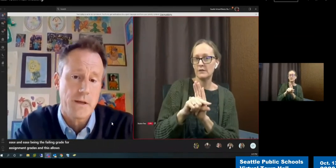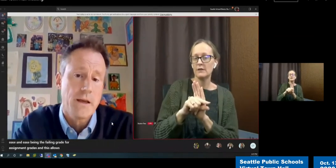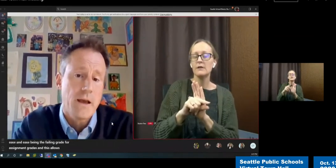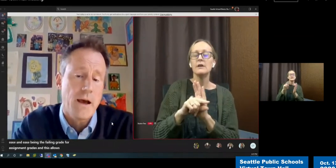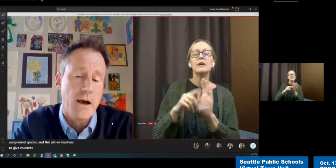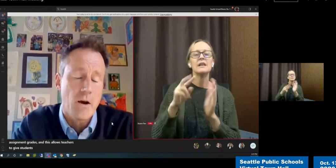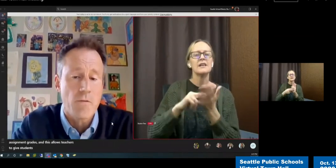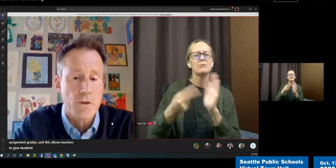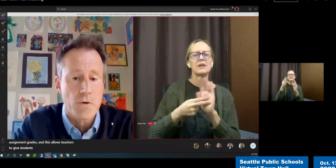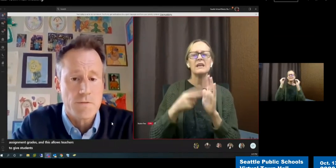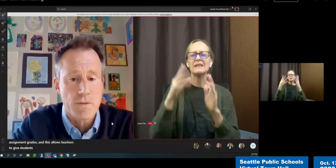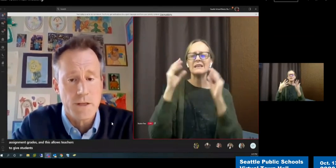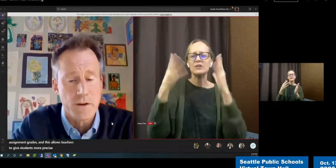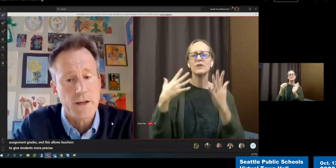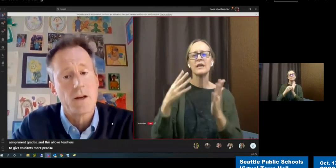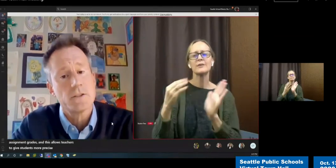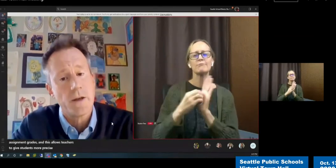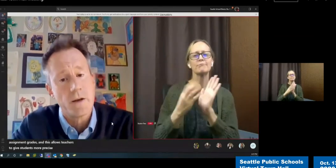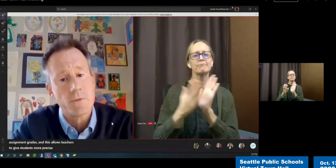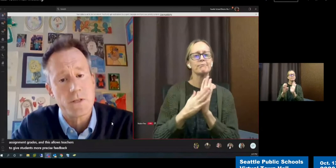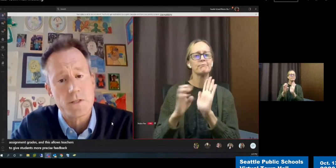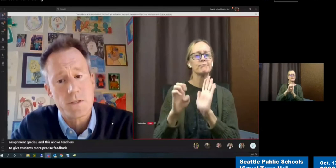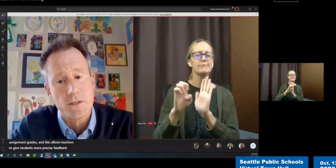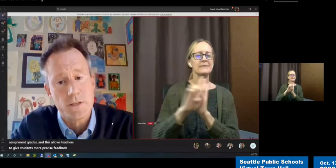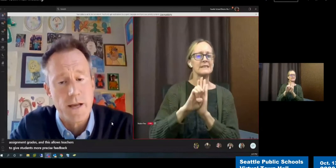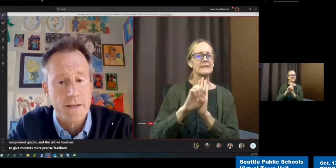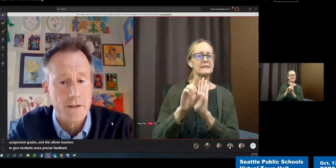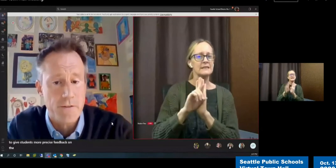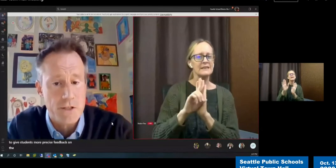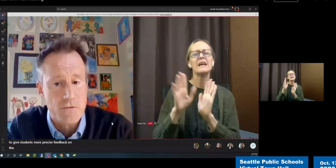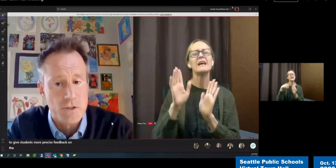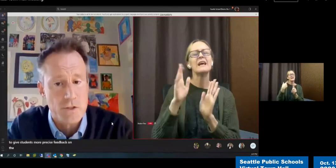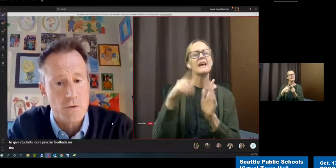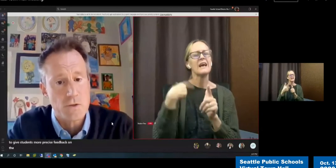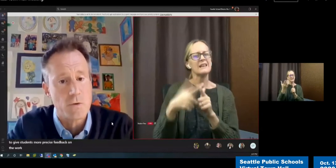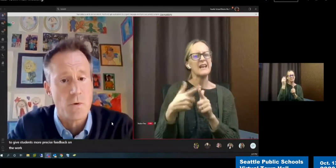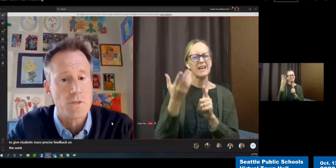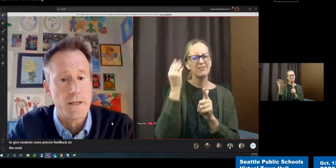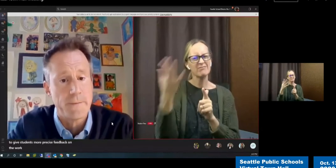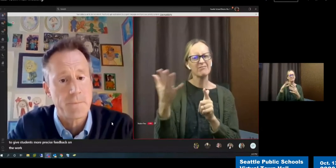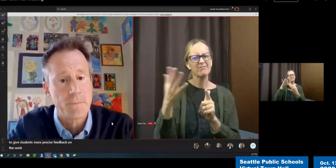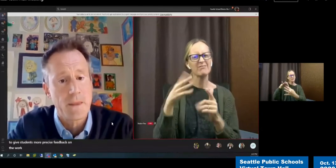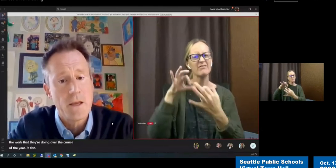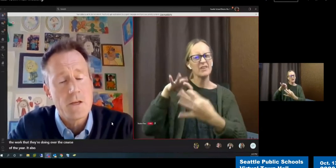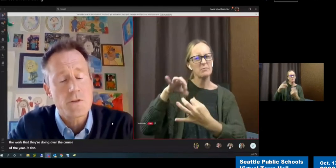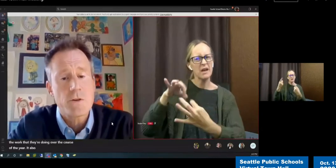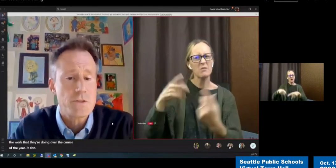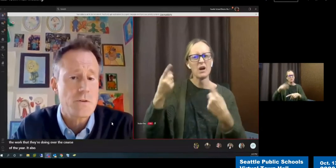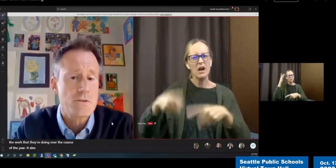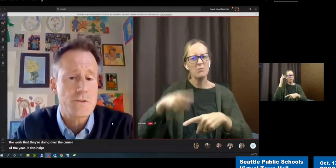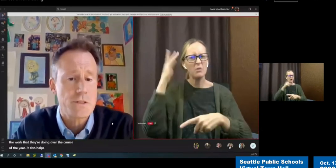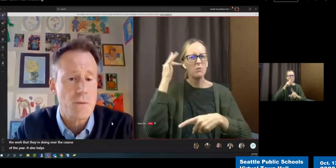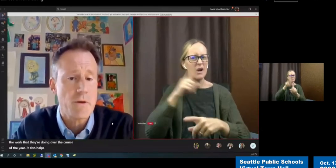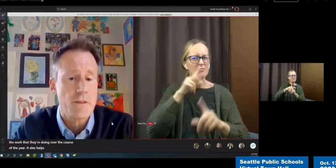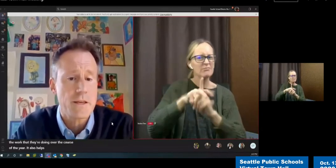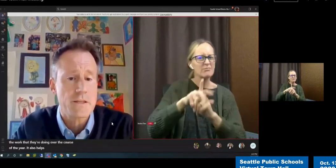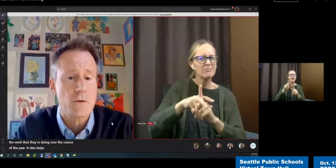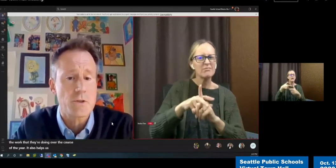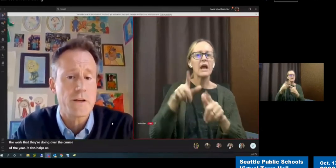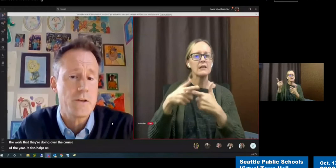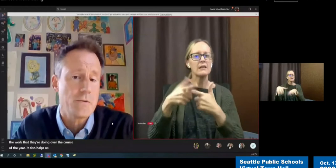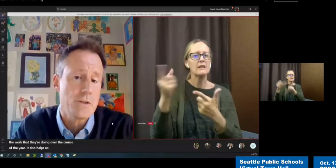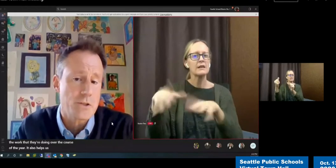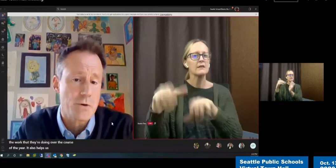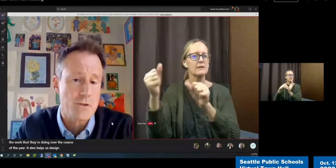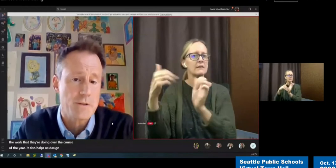doing over the course of the year. It also helps us design interventions for students who most need it. So there's some of the things that